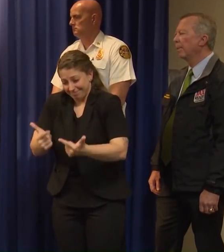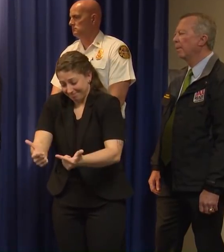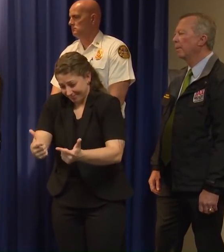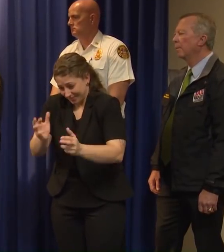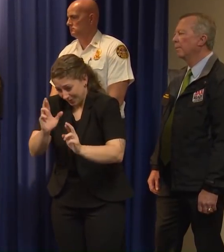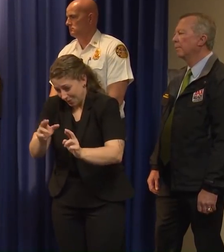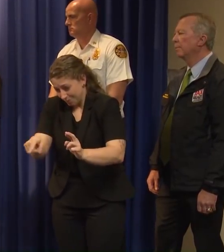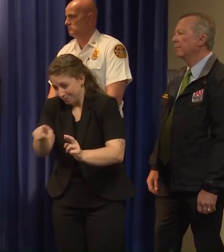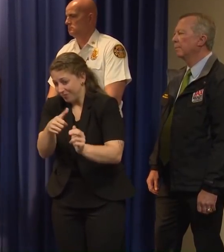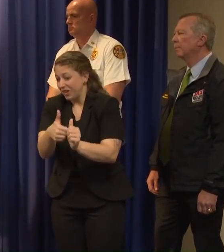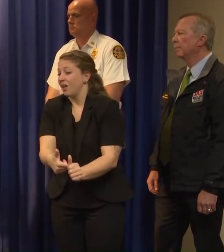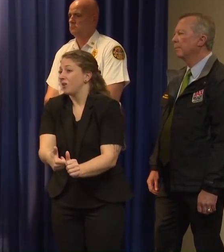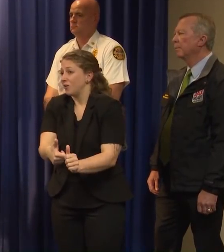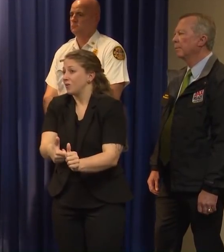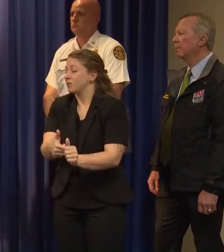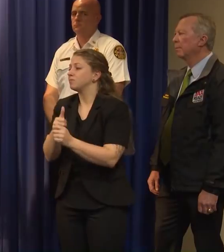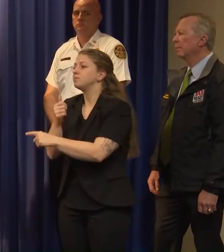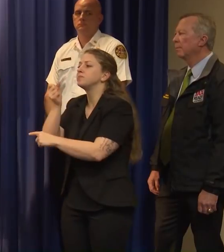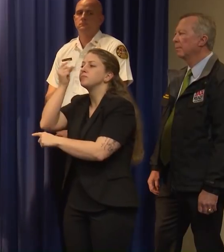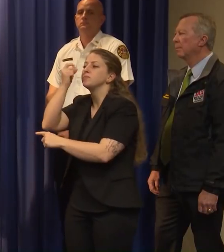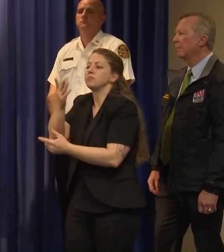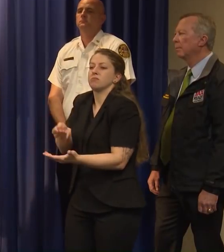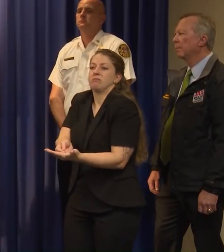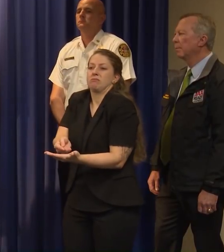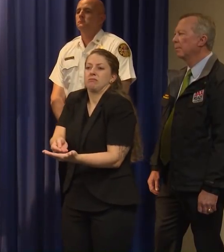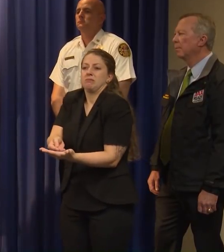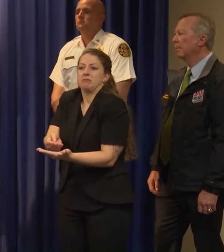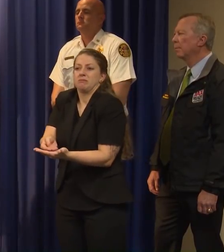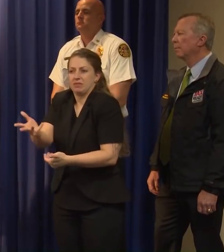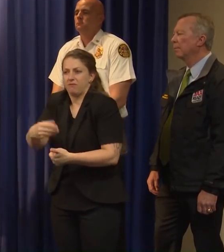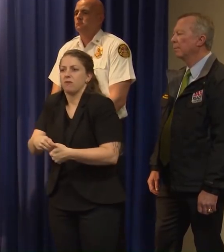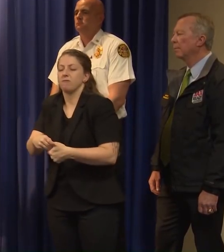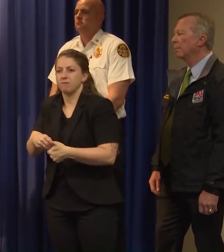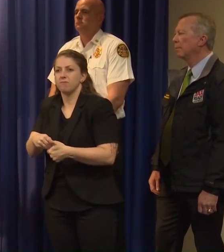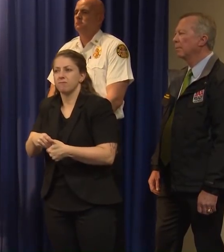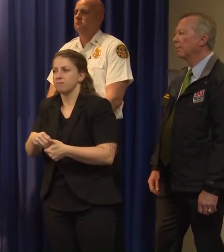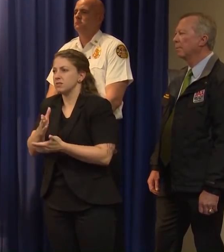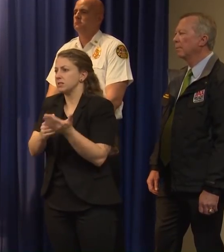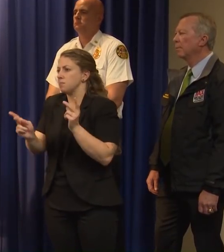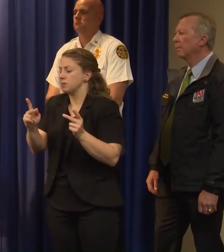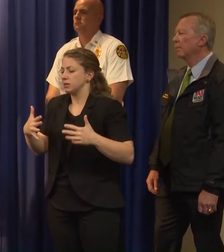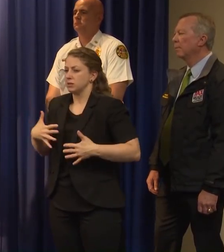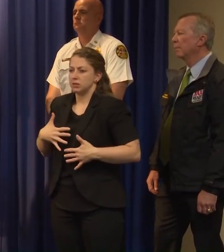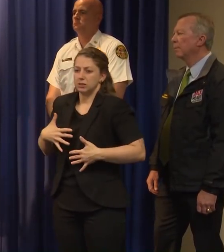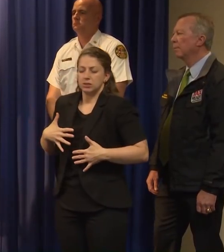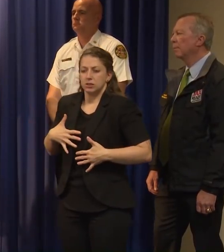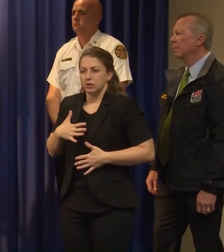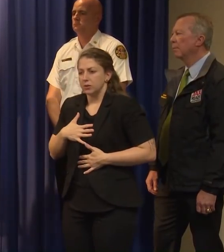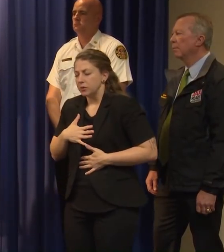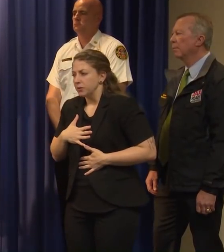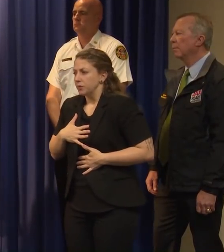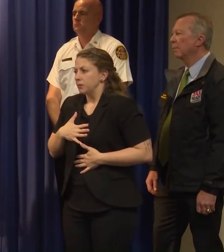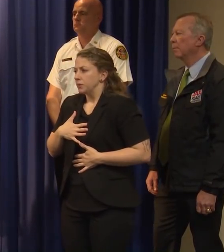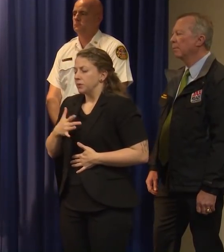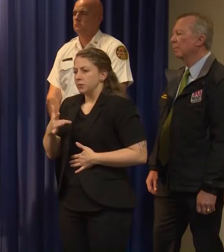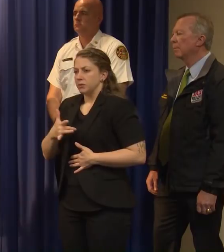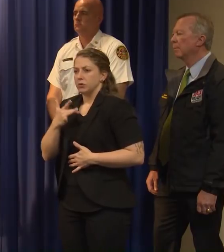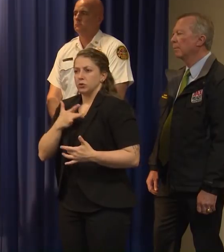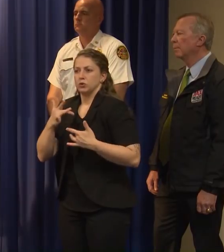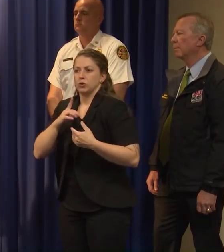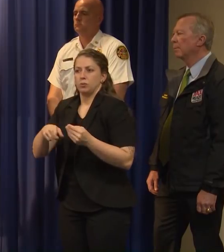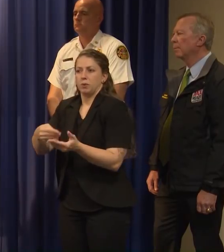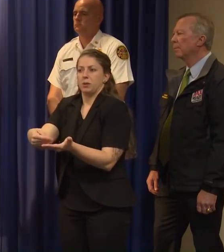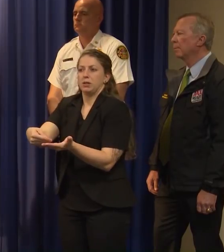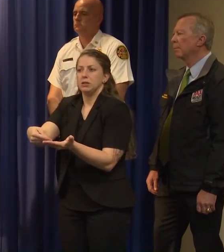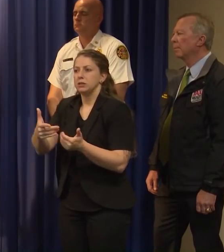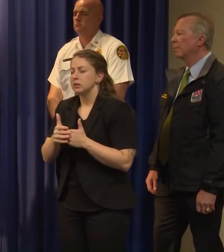the economic hardship, uh, the fear some people are having and experiencing, uh, you know,